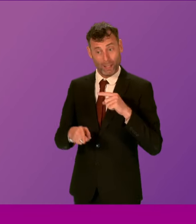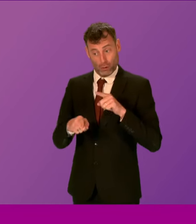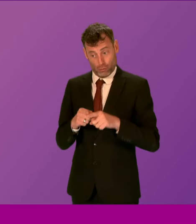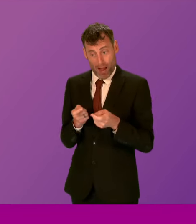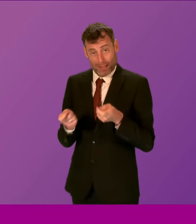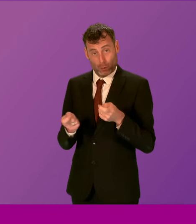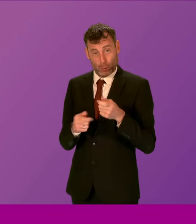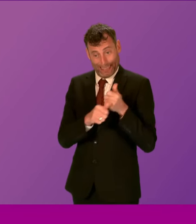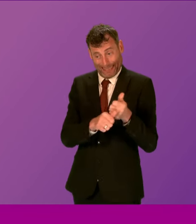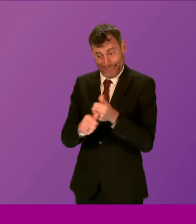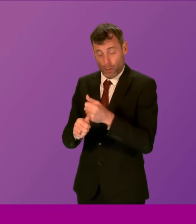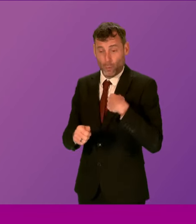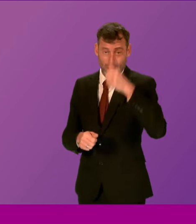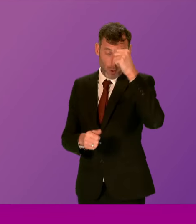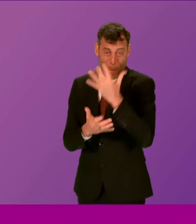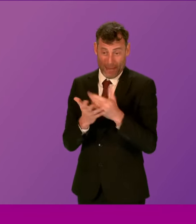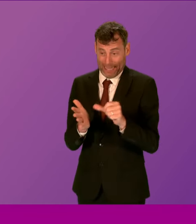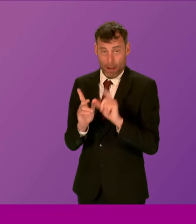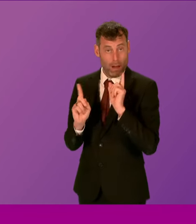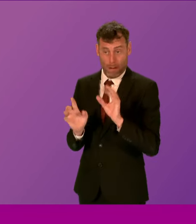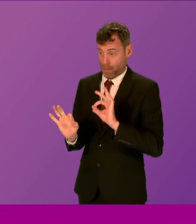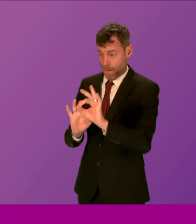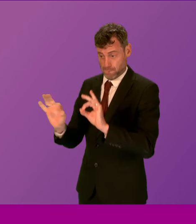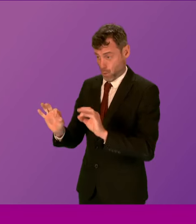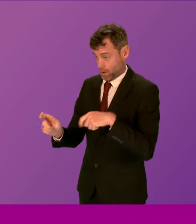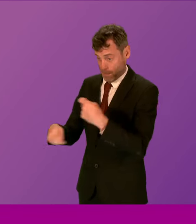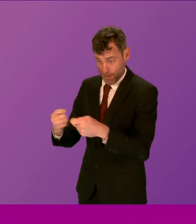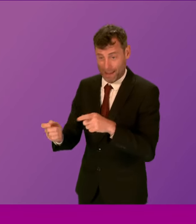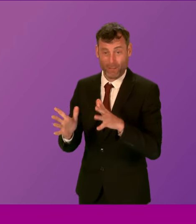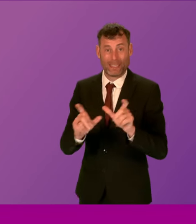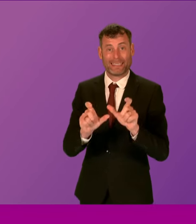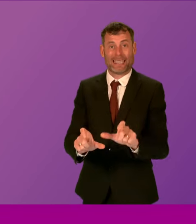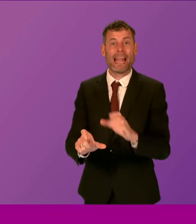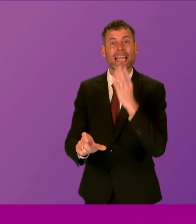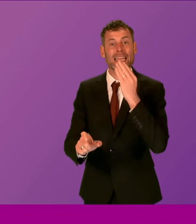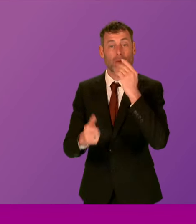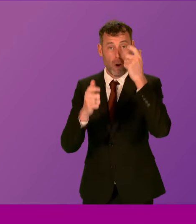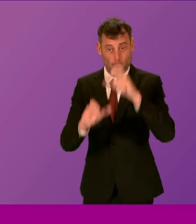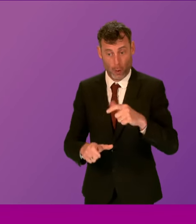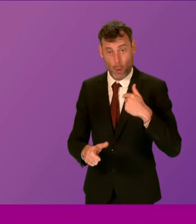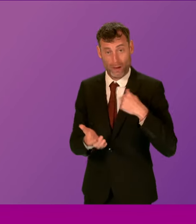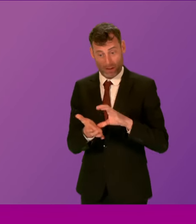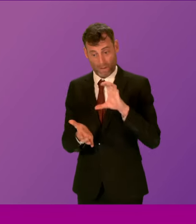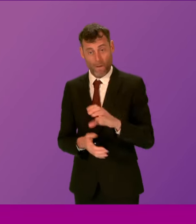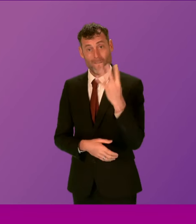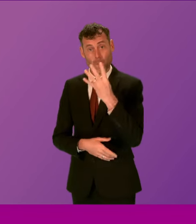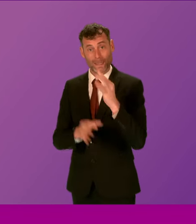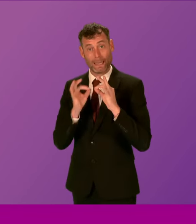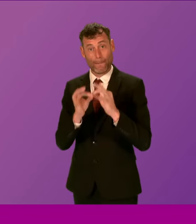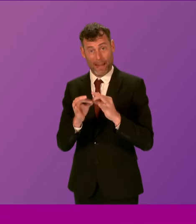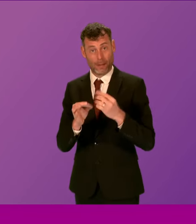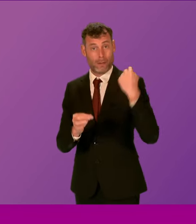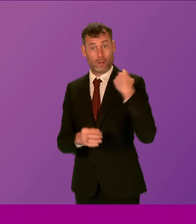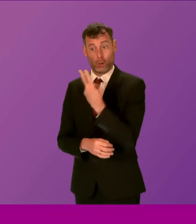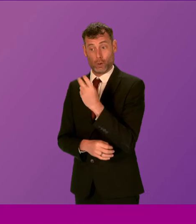mitigate the impact and reduce the number of people in temporary accommodation. We're providing record funding of more than £14 billion to councils in 2425,